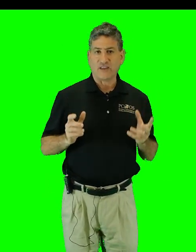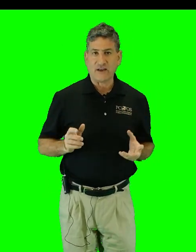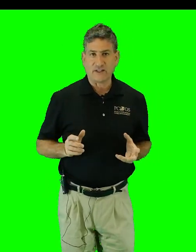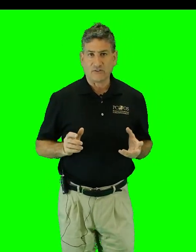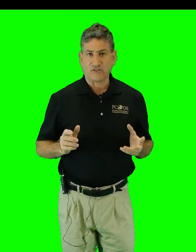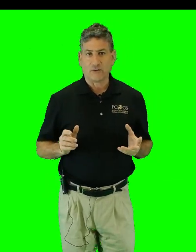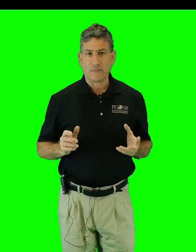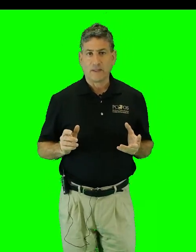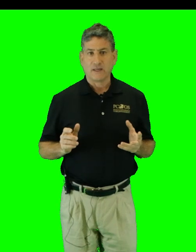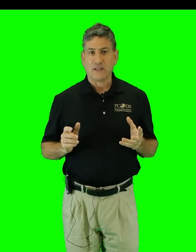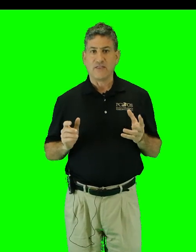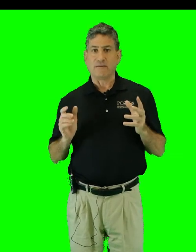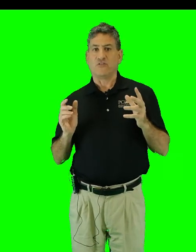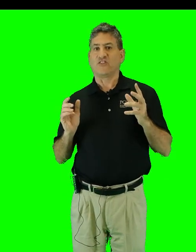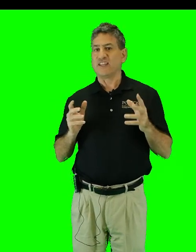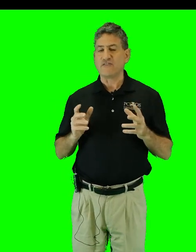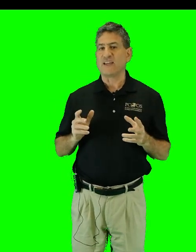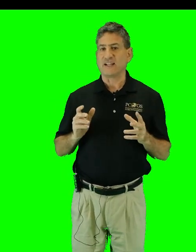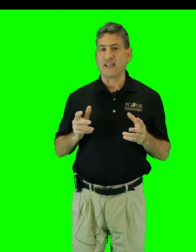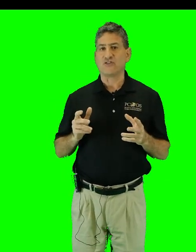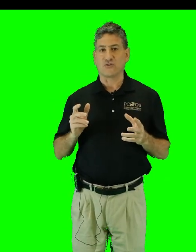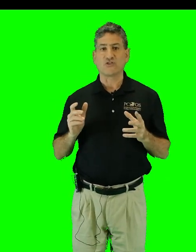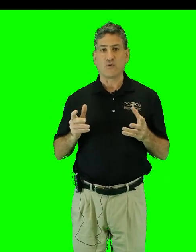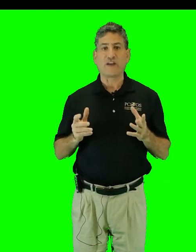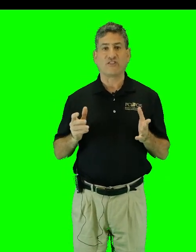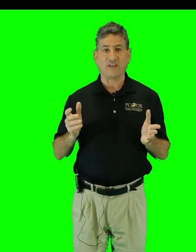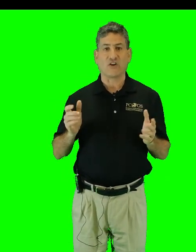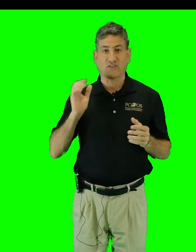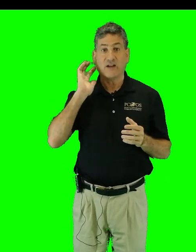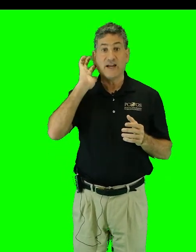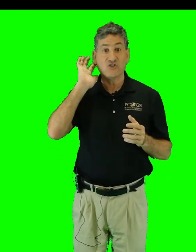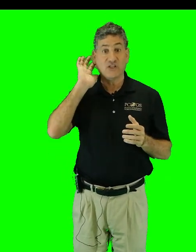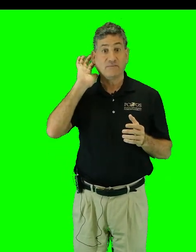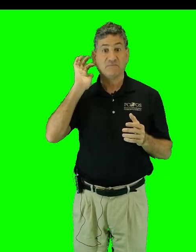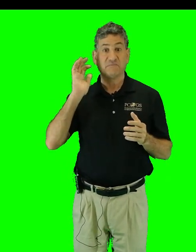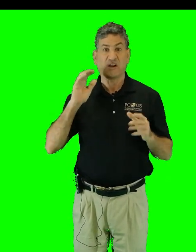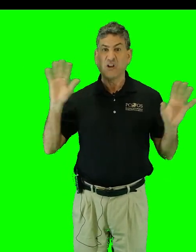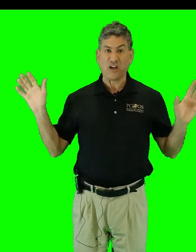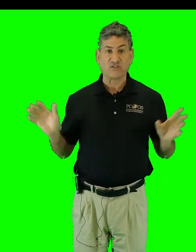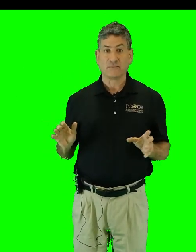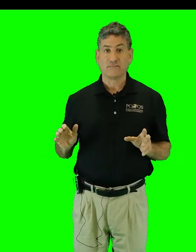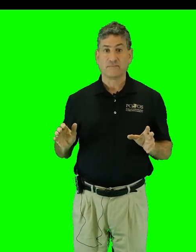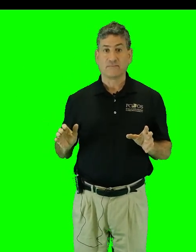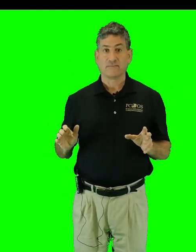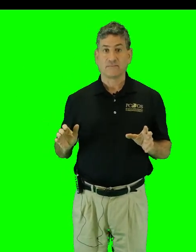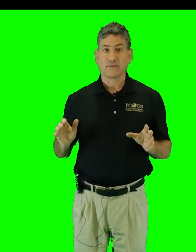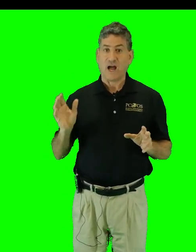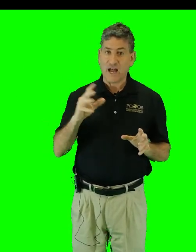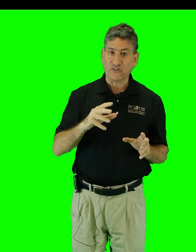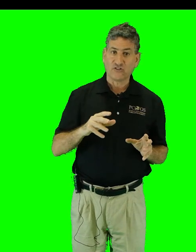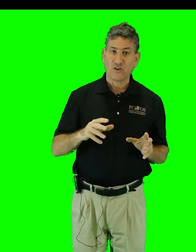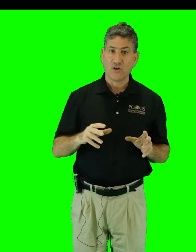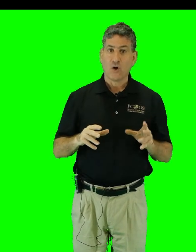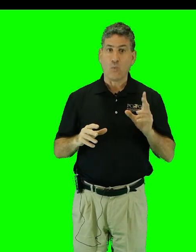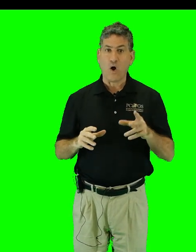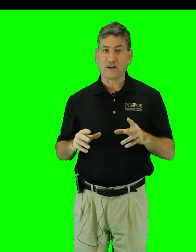evidence that significant glaciers in the West Antarctic ice sheet are lost. Ice water